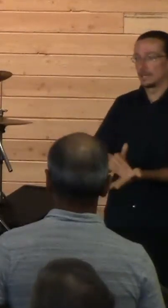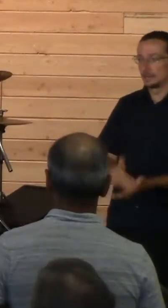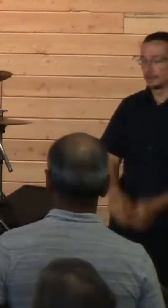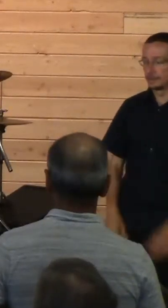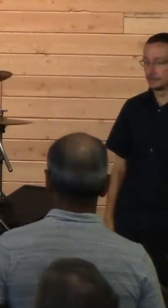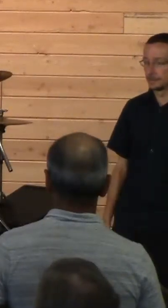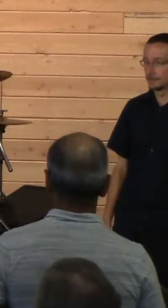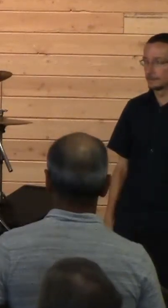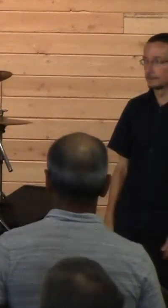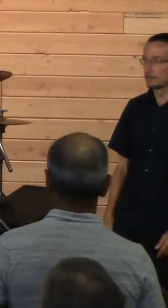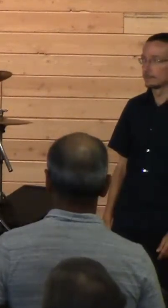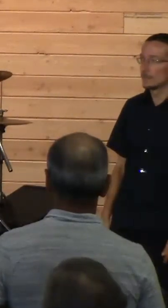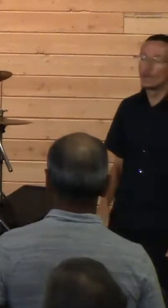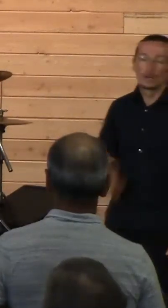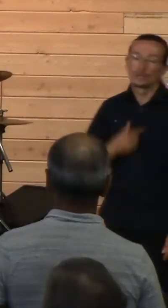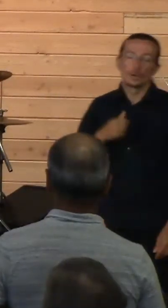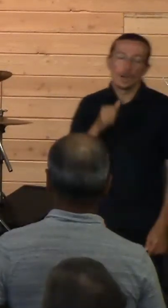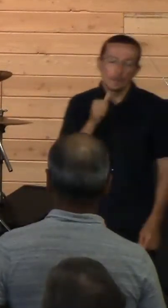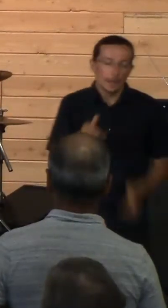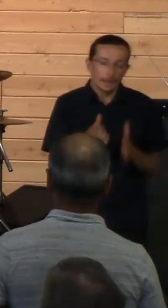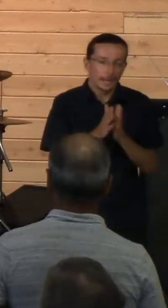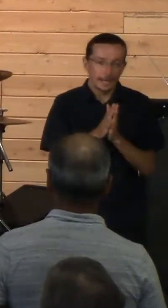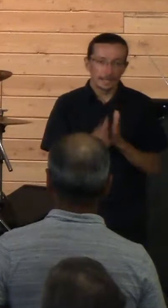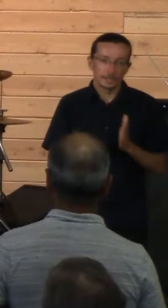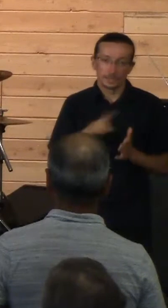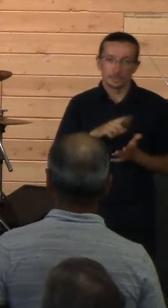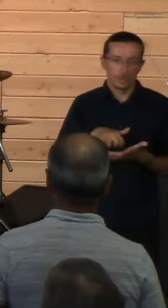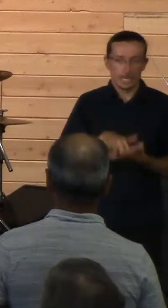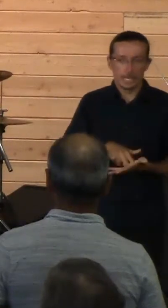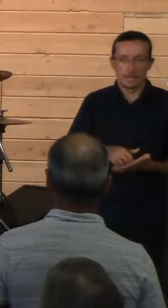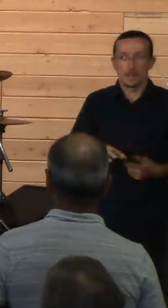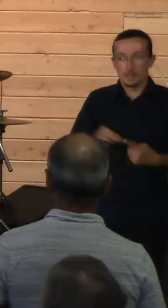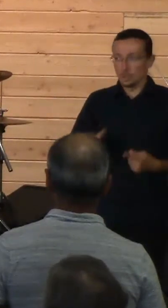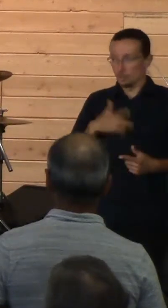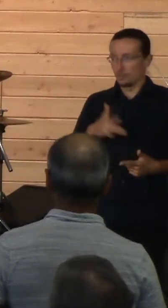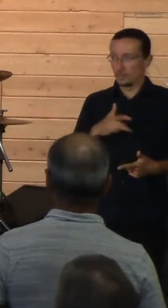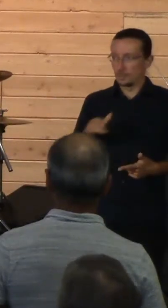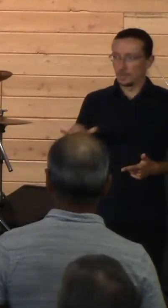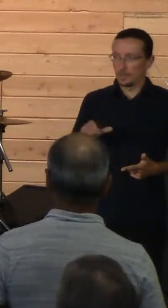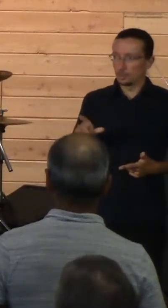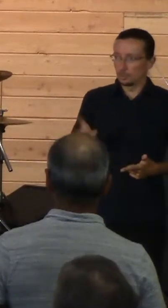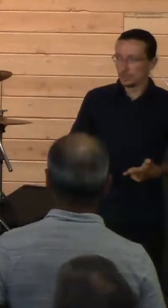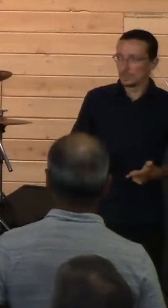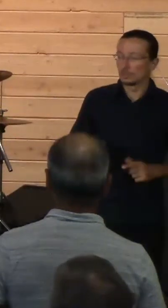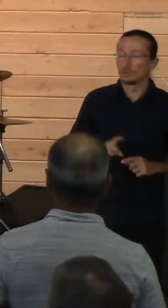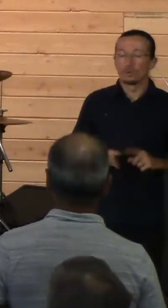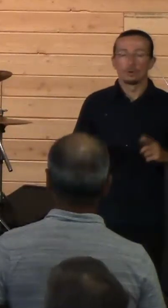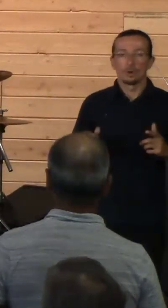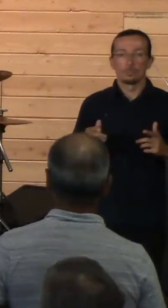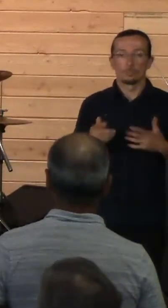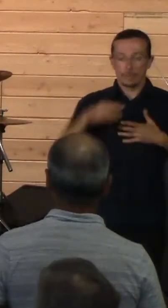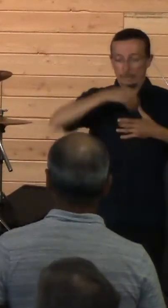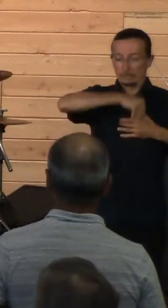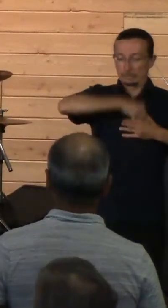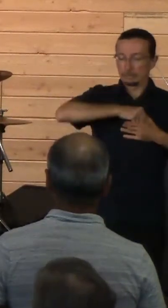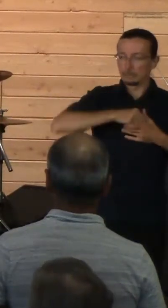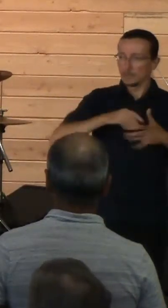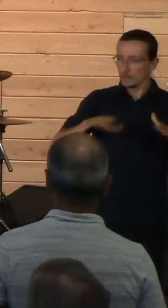So I'm not going to ask you to kneel this morning unless you feel led to do that. But let's just take that posture in our hearts today.